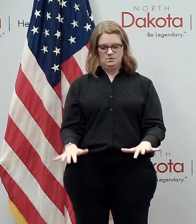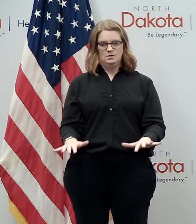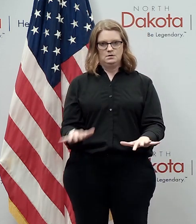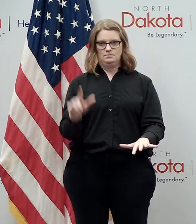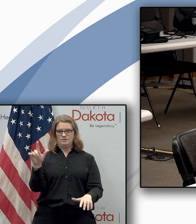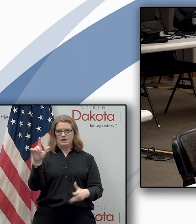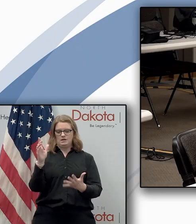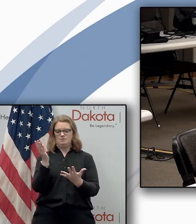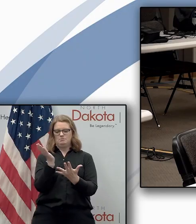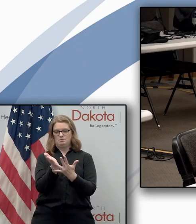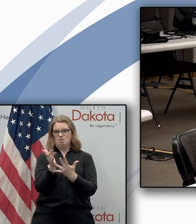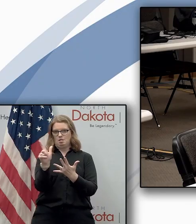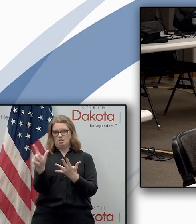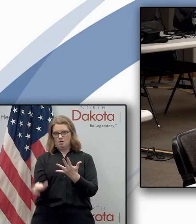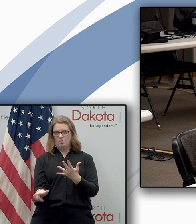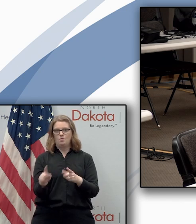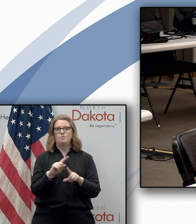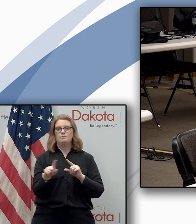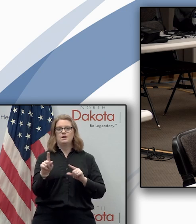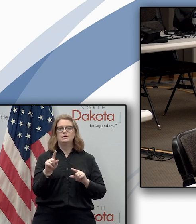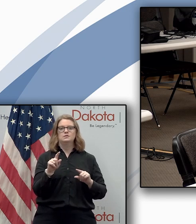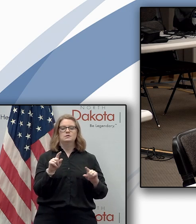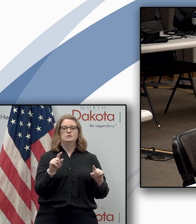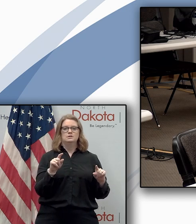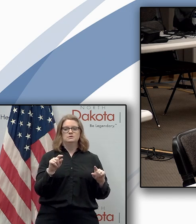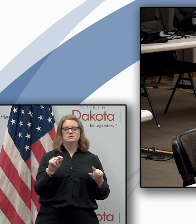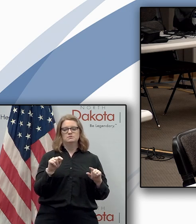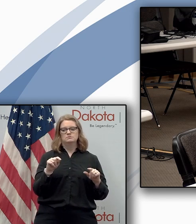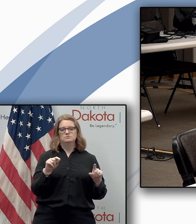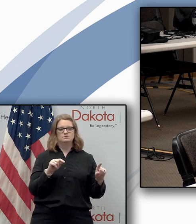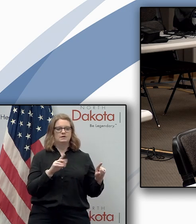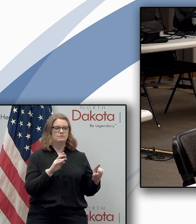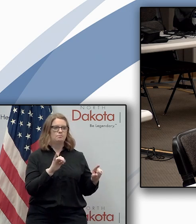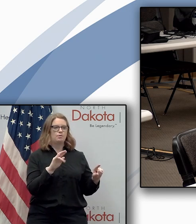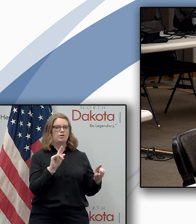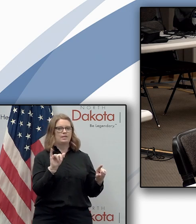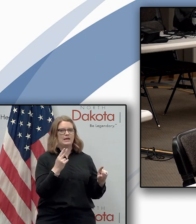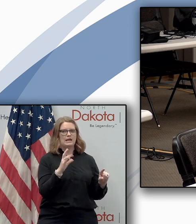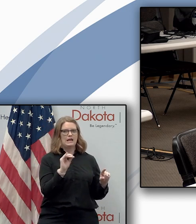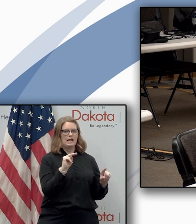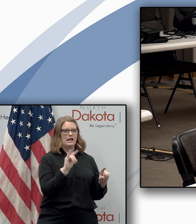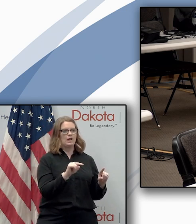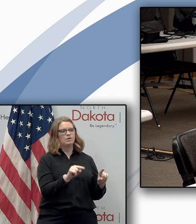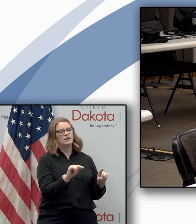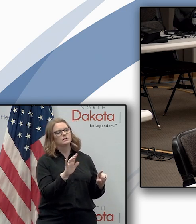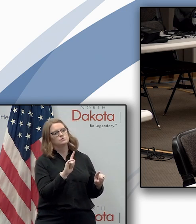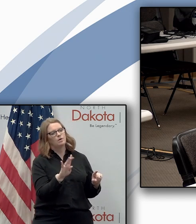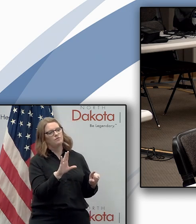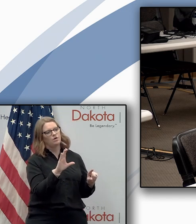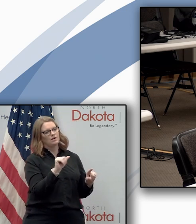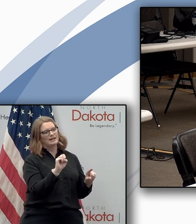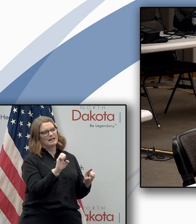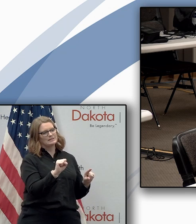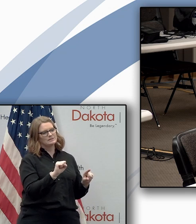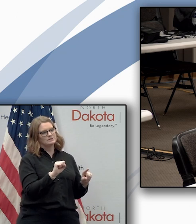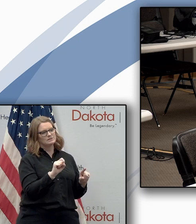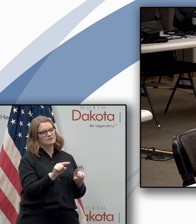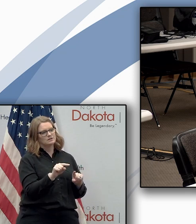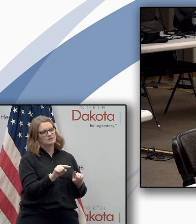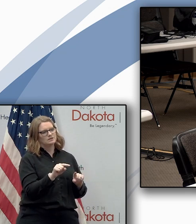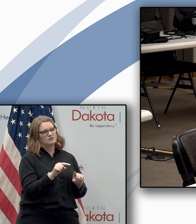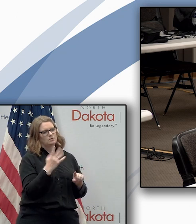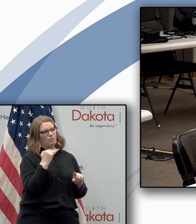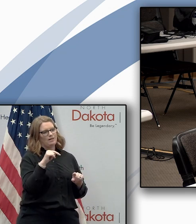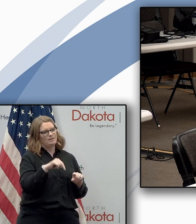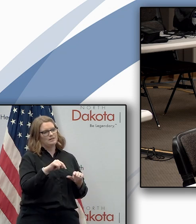county to that uh burley county has 24 uh cases that are still active why why do you think this region of